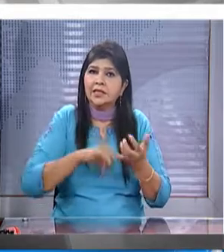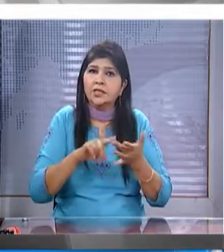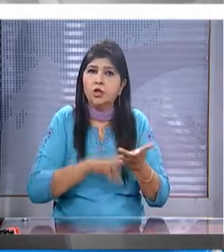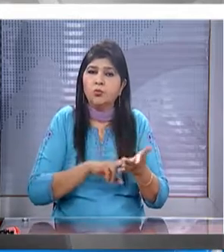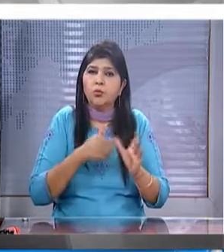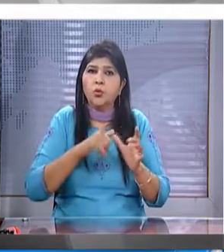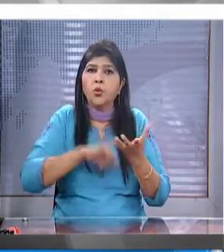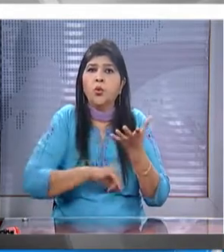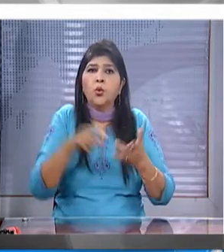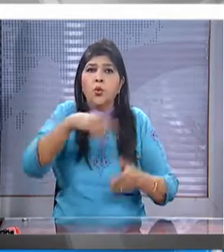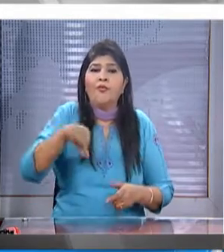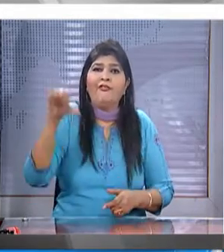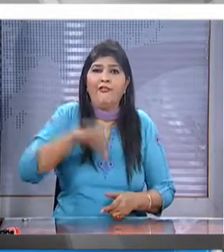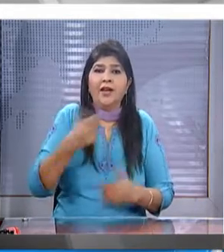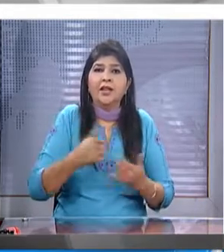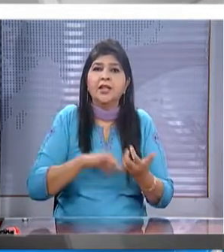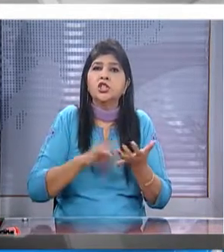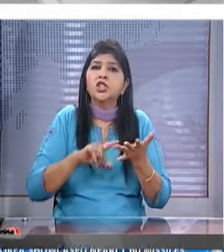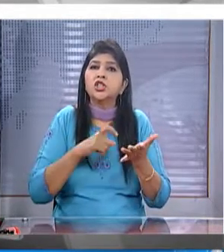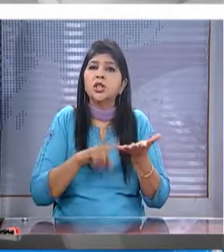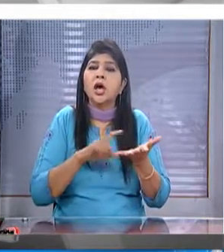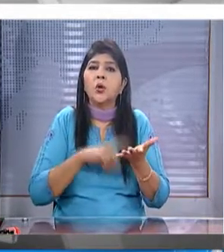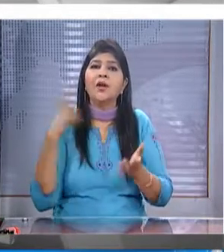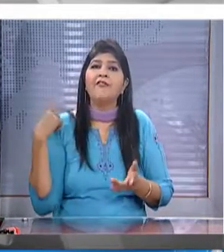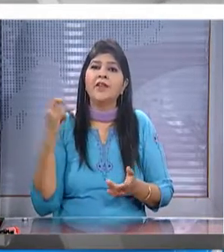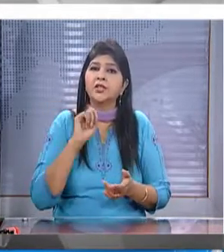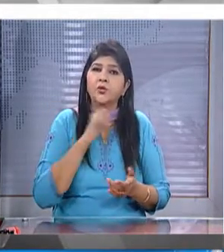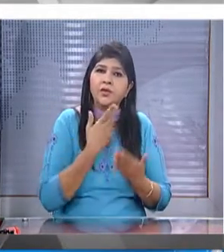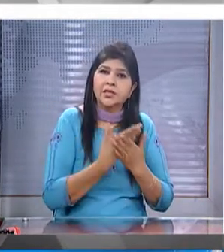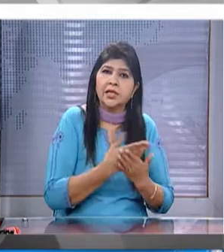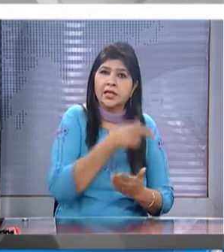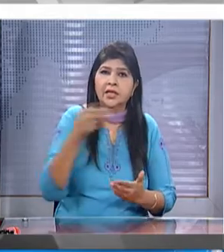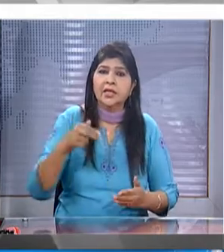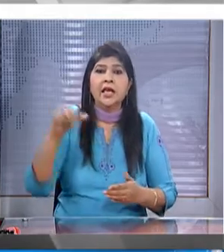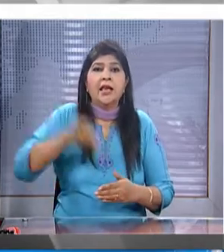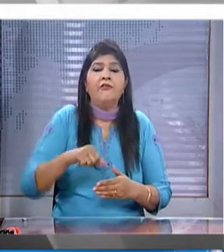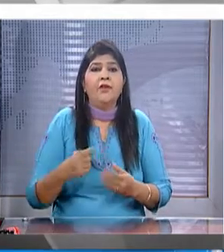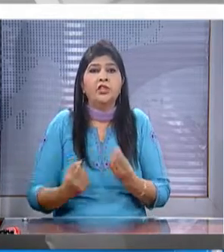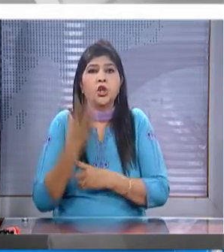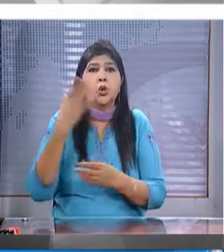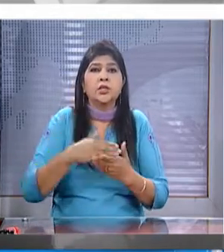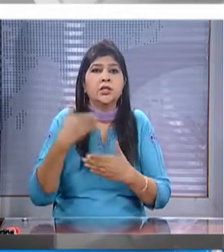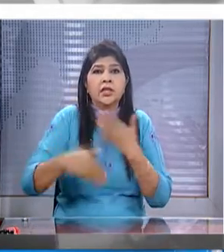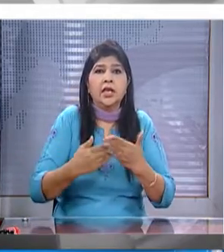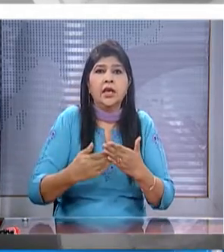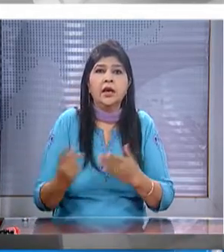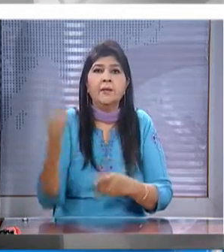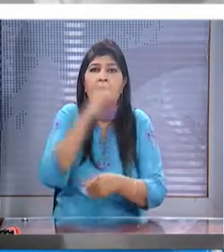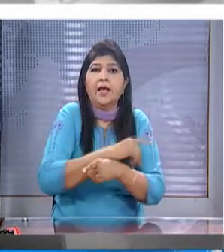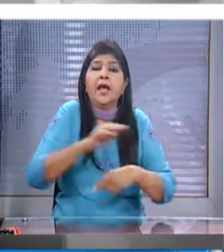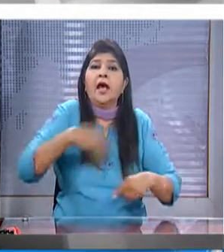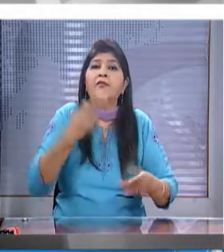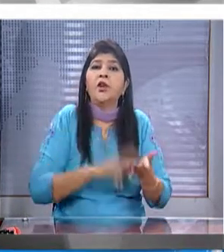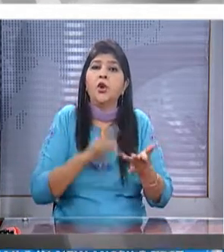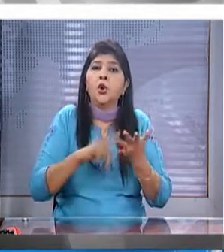hamkyong province failed the south's defense ministry said in a statement the failed launch came a day after north